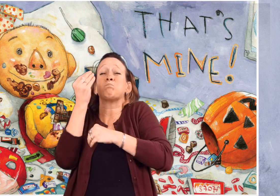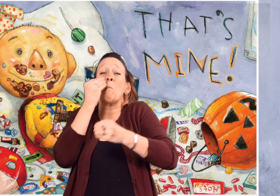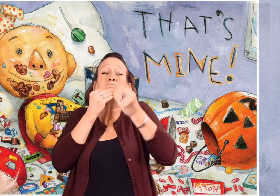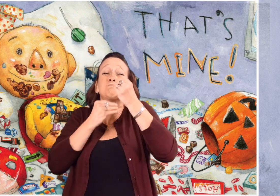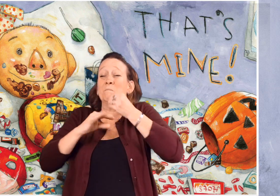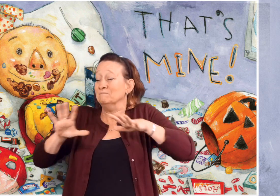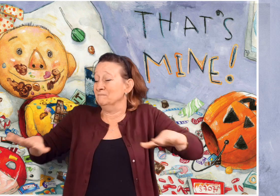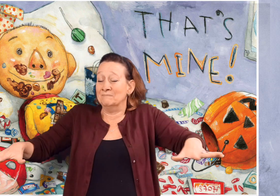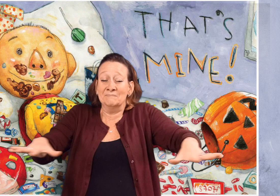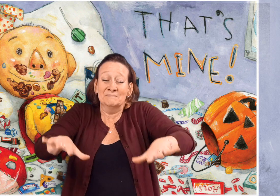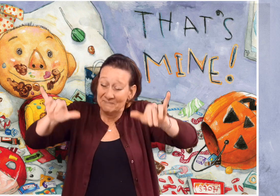his face.